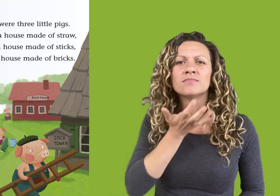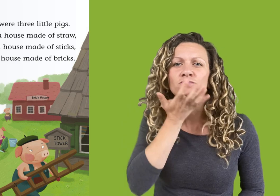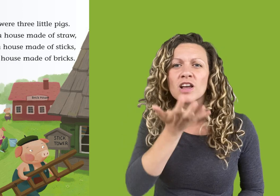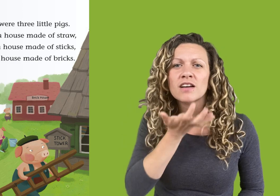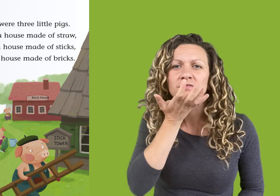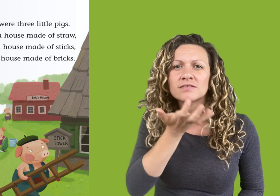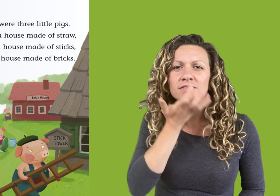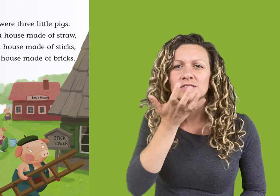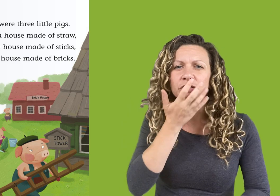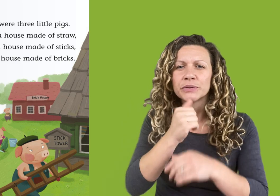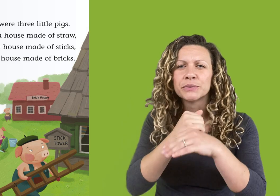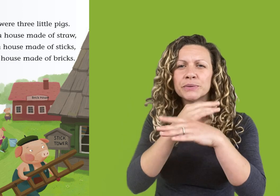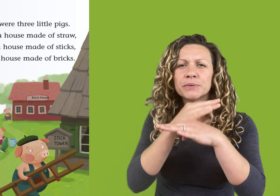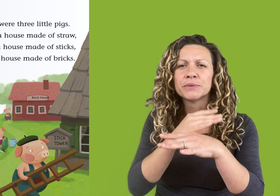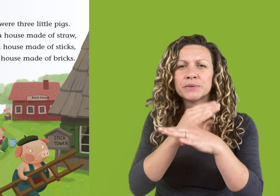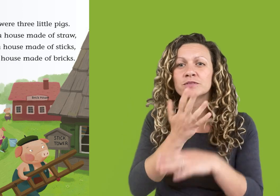Which looks like grass.